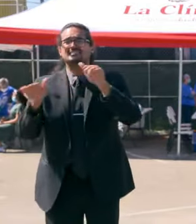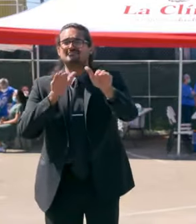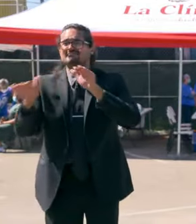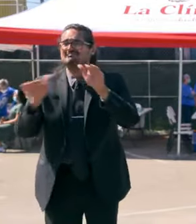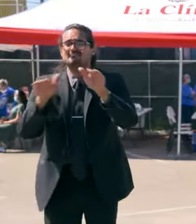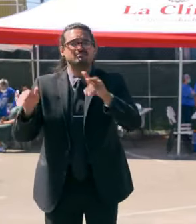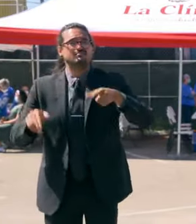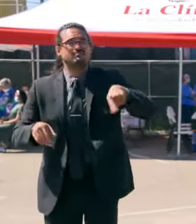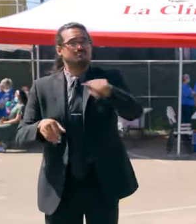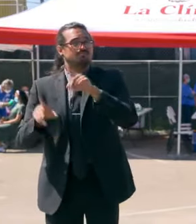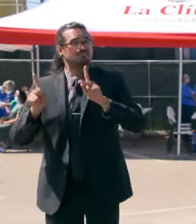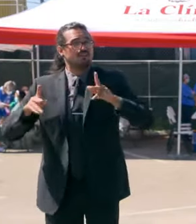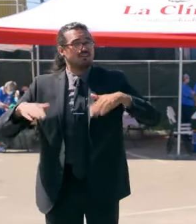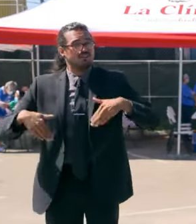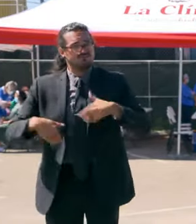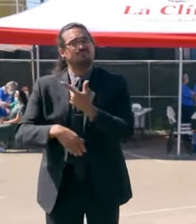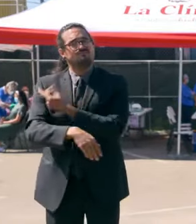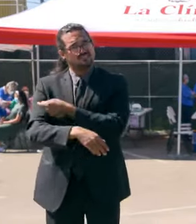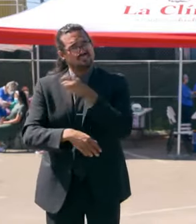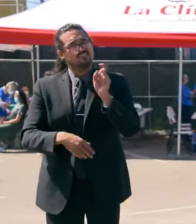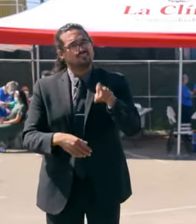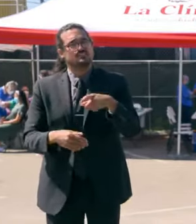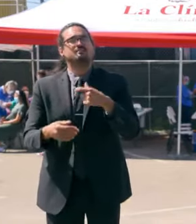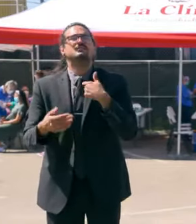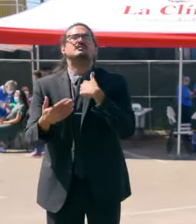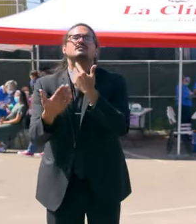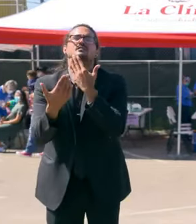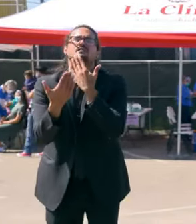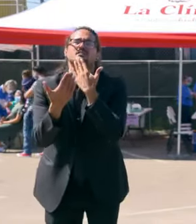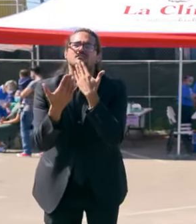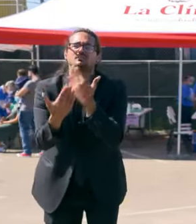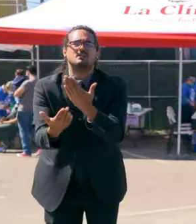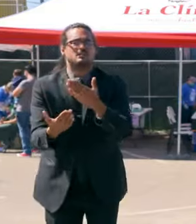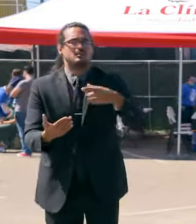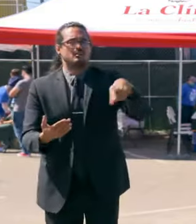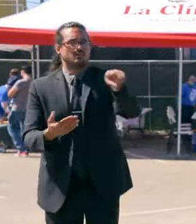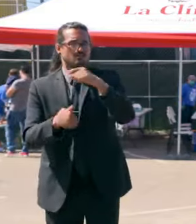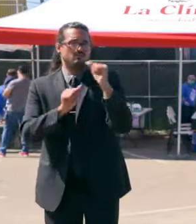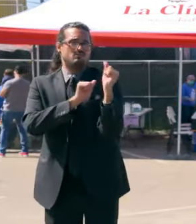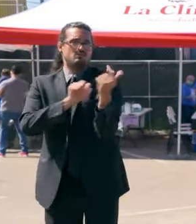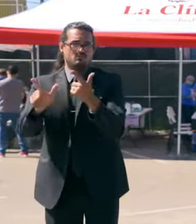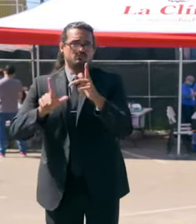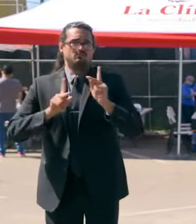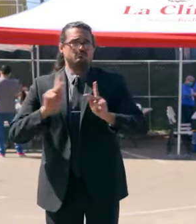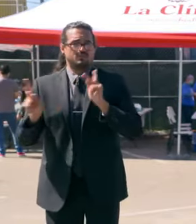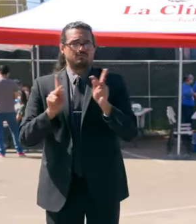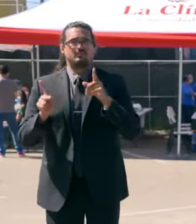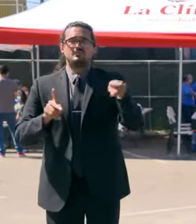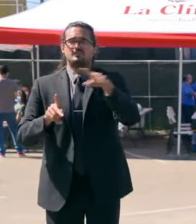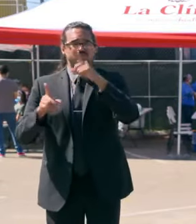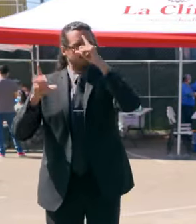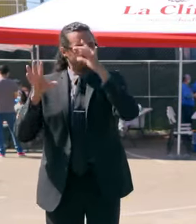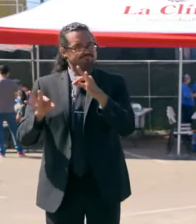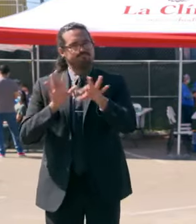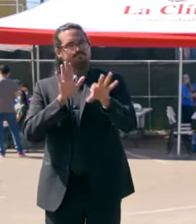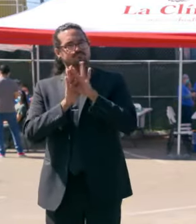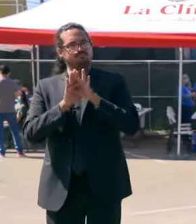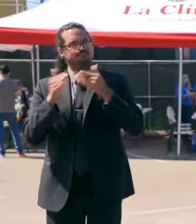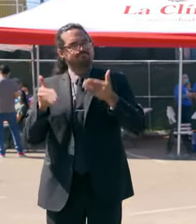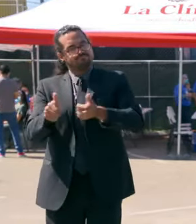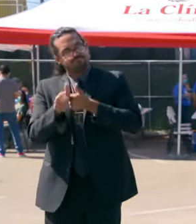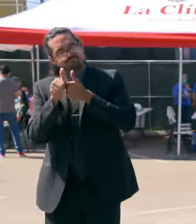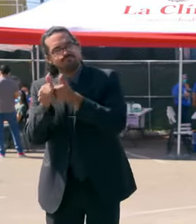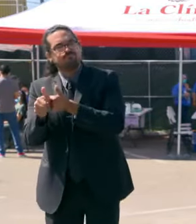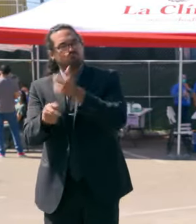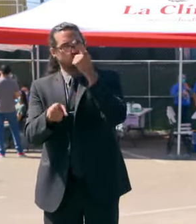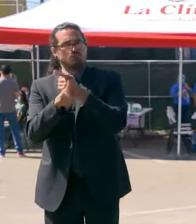gratitude in my heart, gratitude to all of you that have done the right thing, got that first dose. I want to remind you to get that second